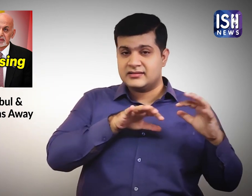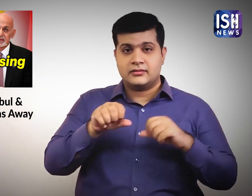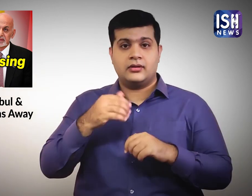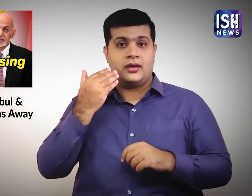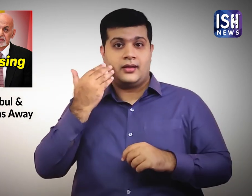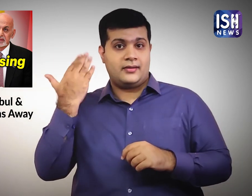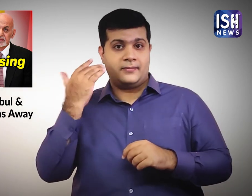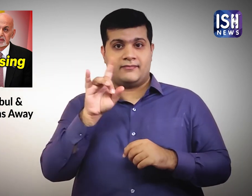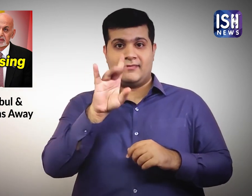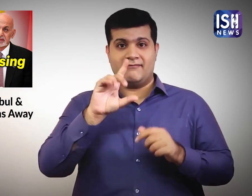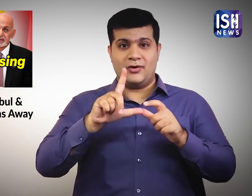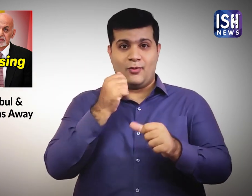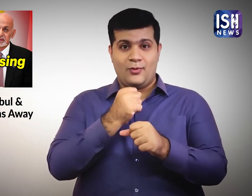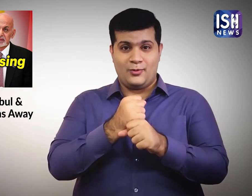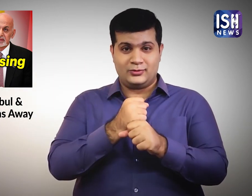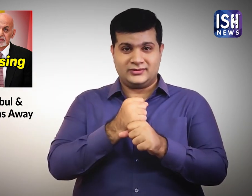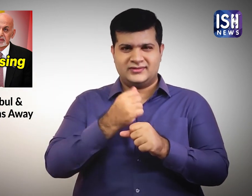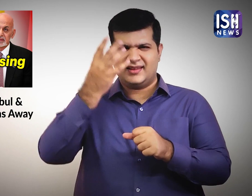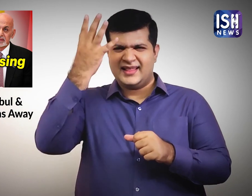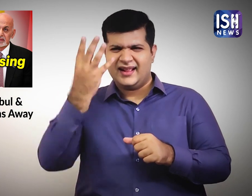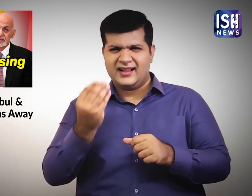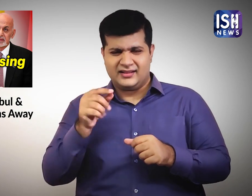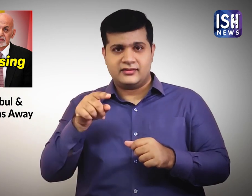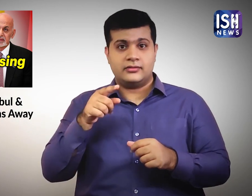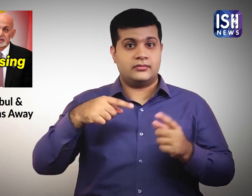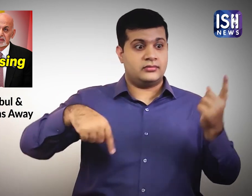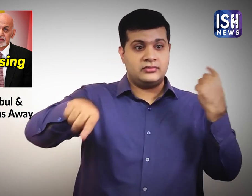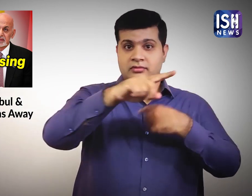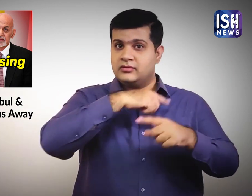15th August, police and other government security forces